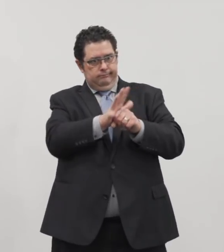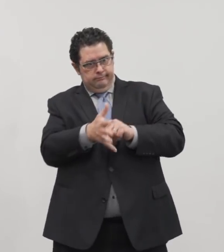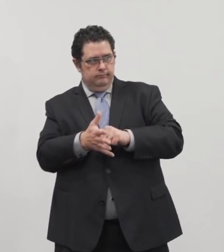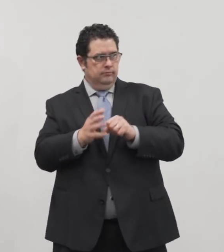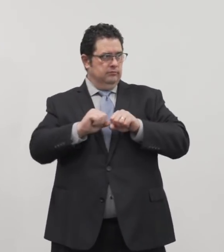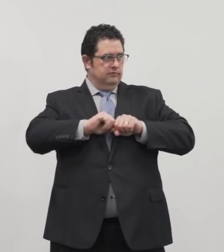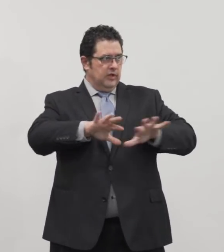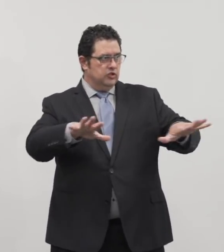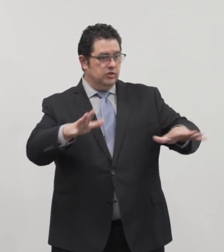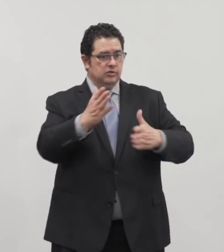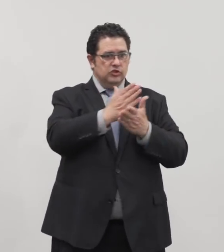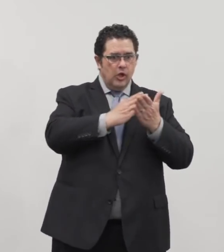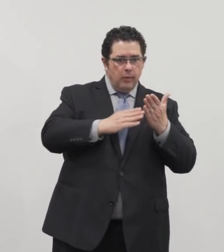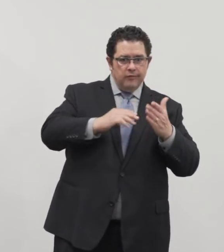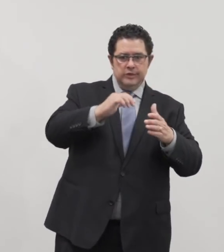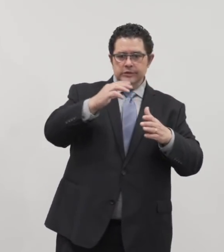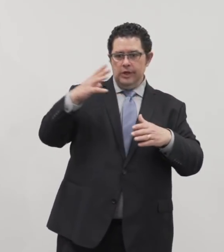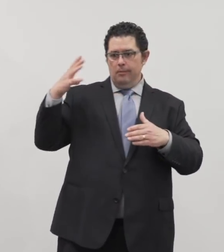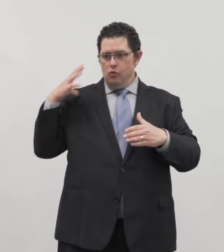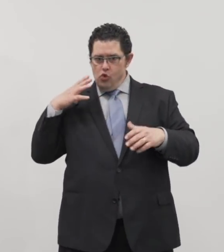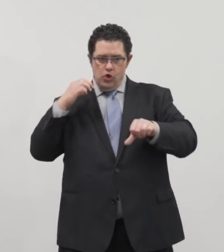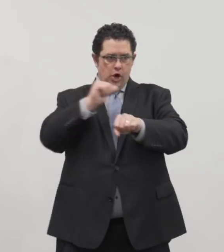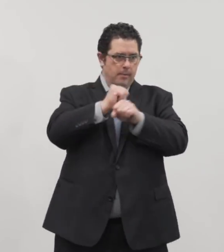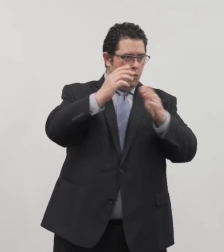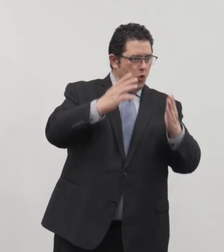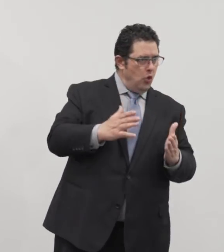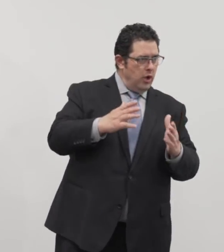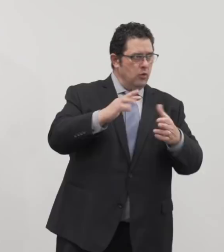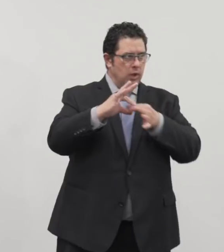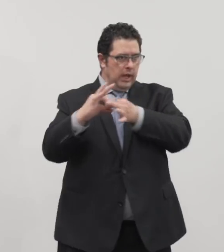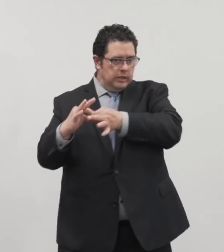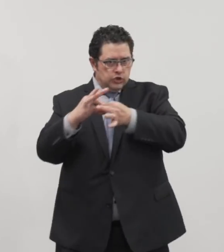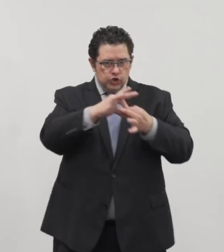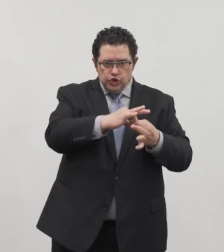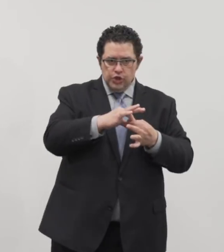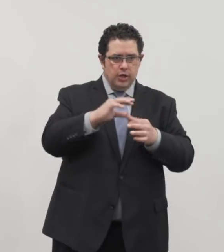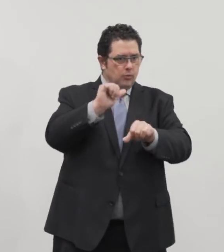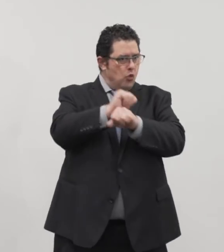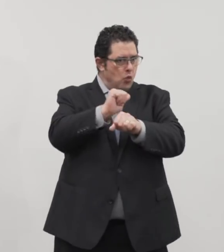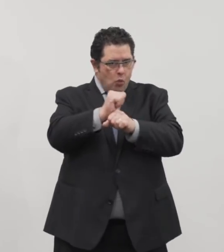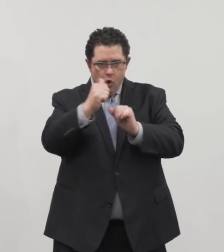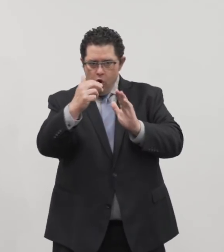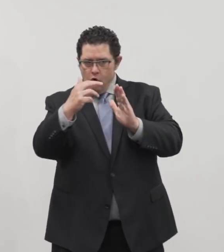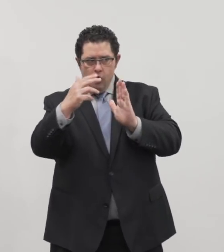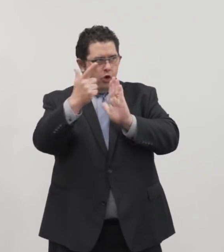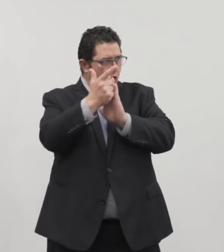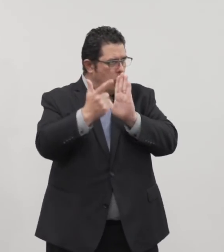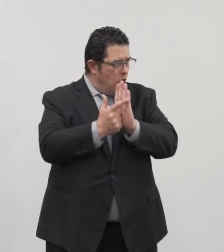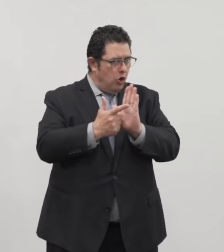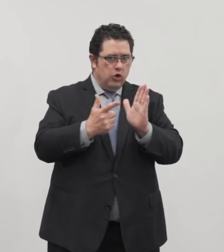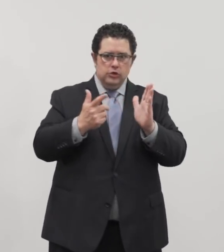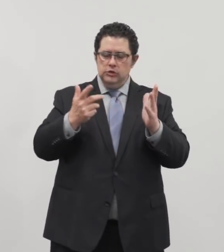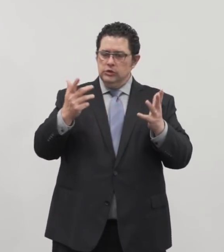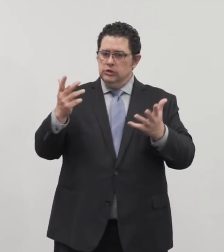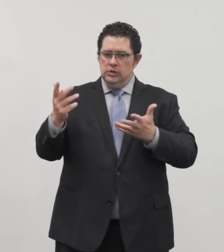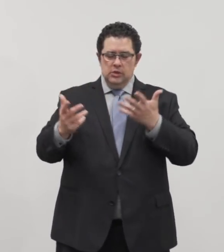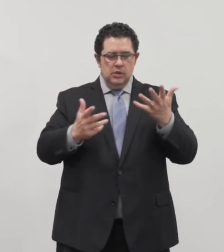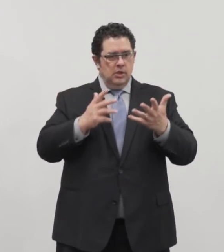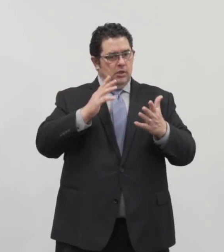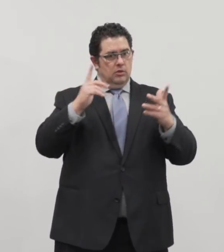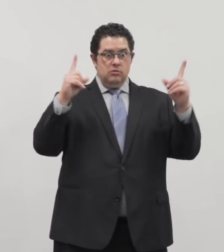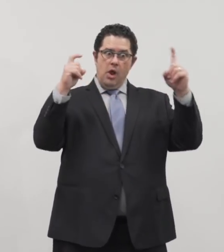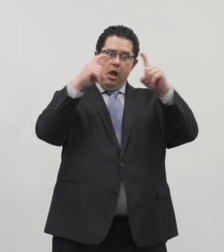employee-employer relationships, work comp laws, insurance risk. Those are all very complicated legal